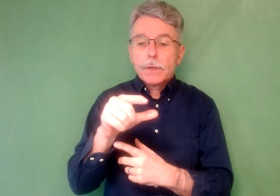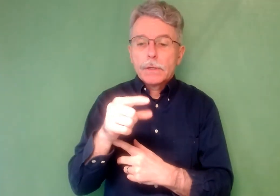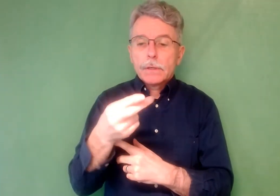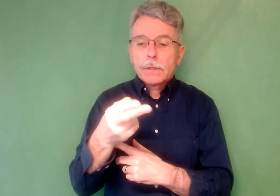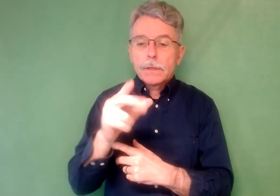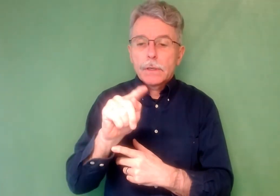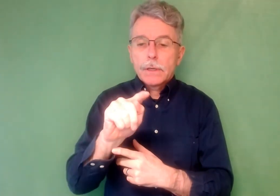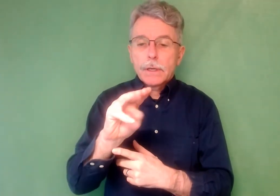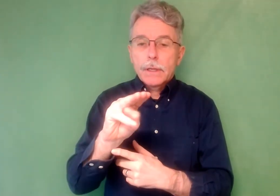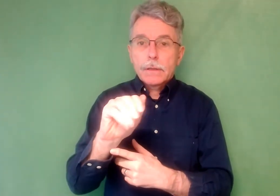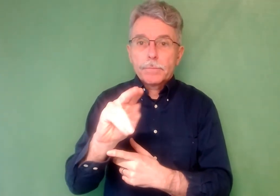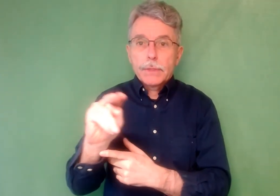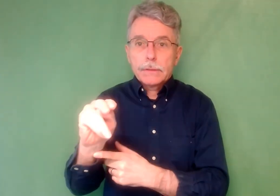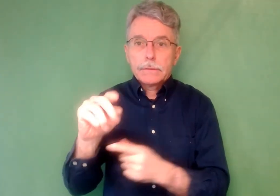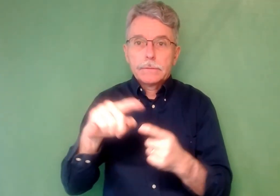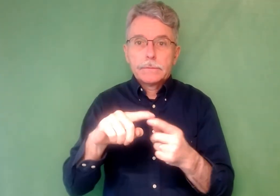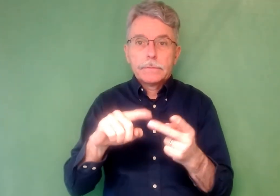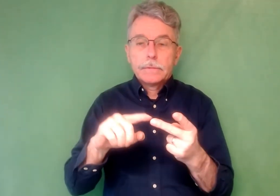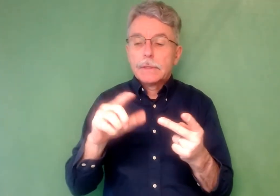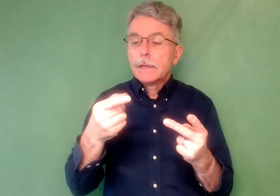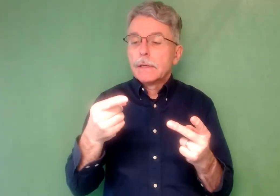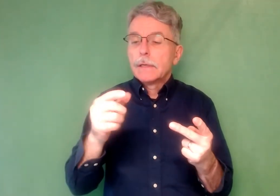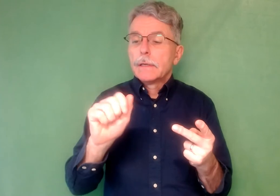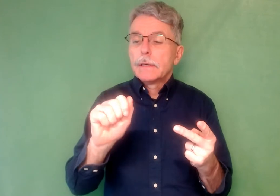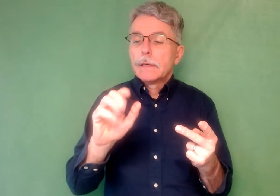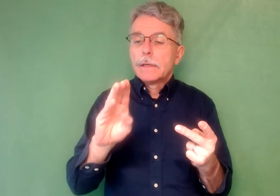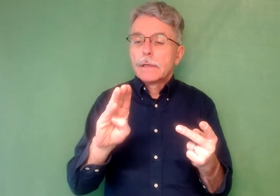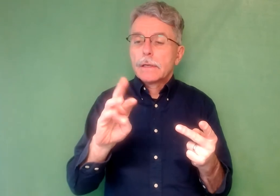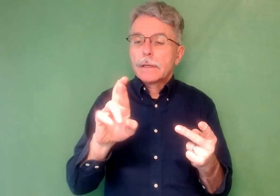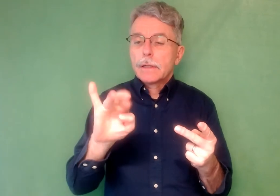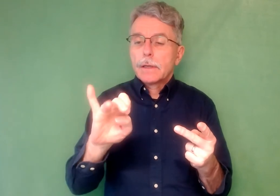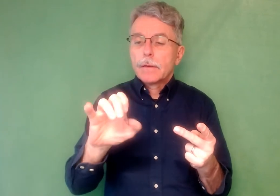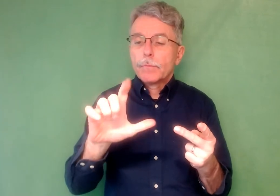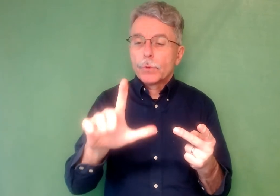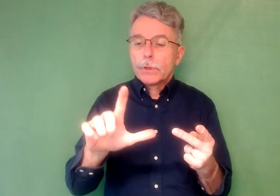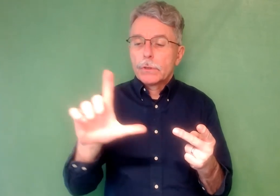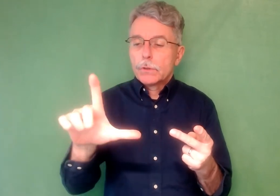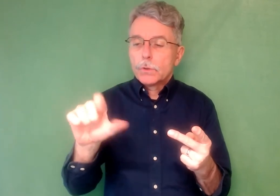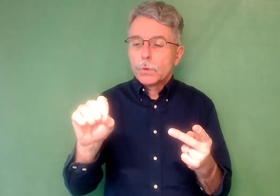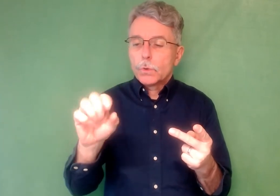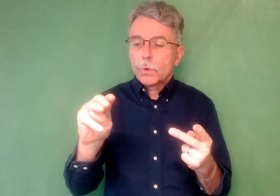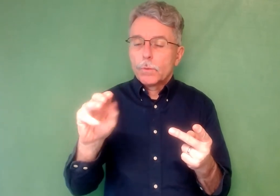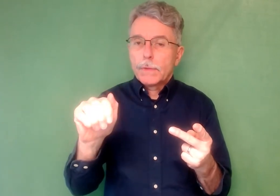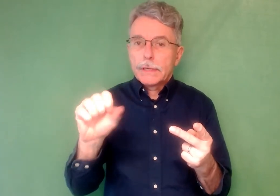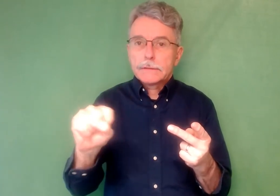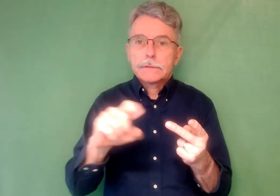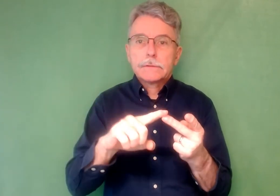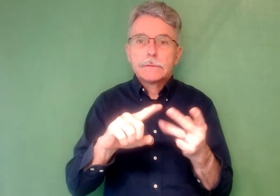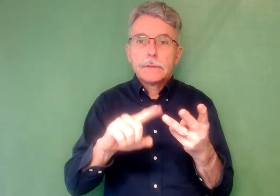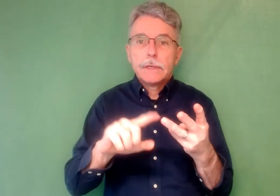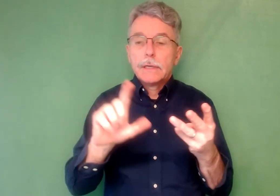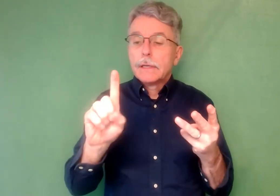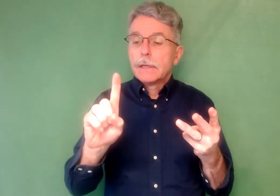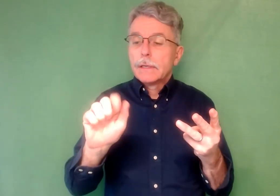Deborah Guthman, Gabriel Lomas, and Tamara Gough Paris are pleased to bring you this collection of writings,